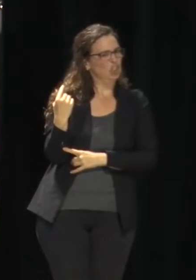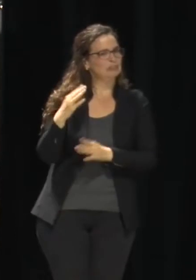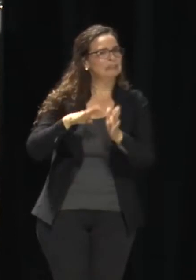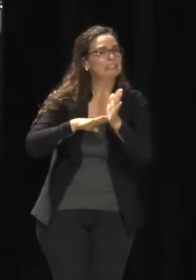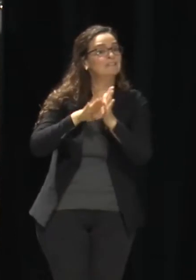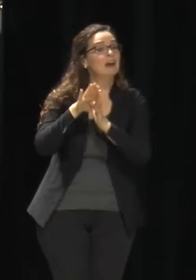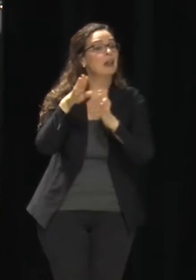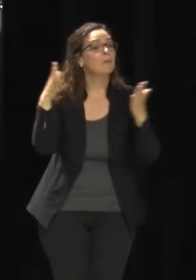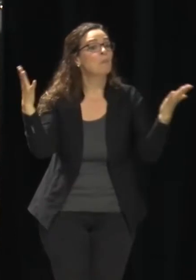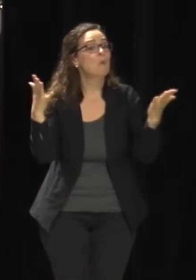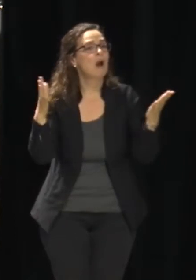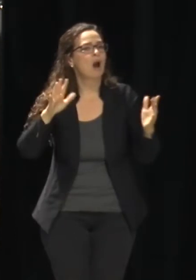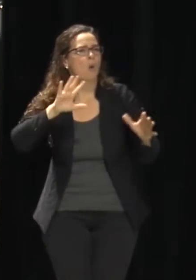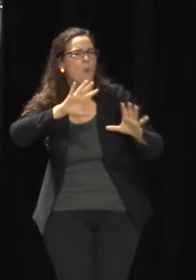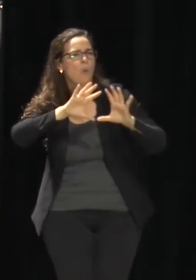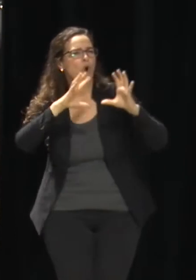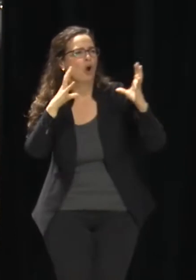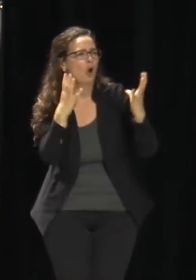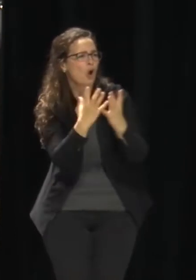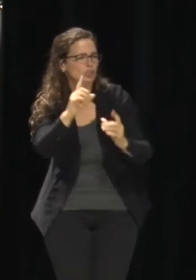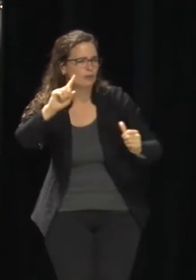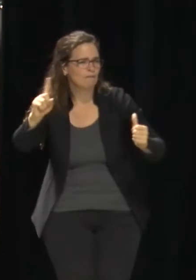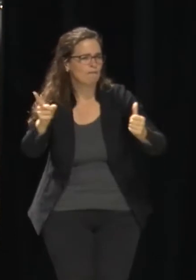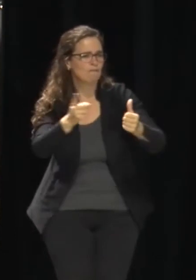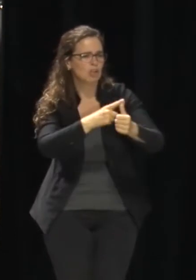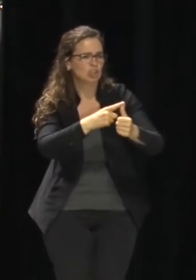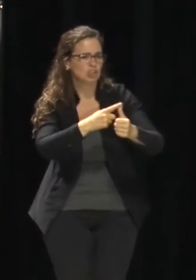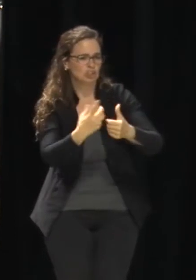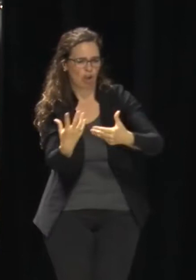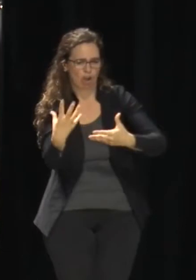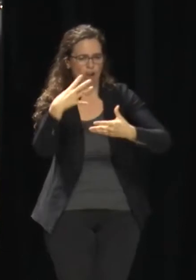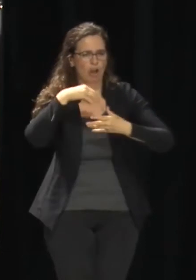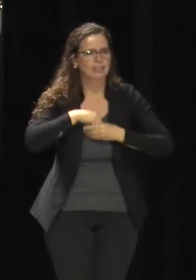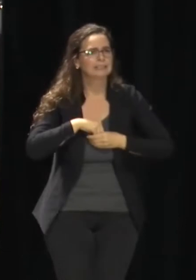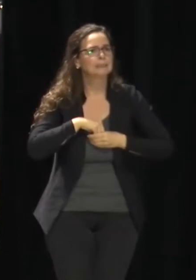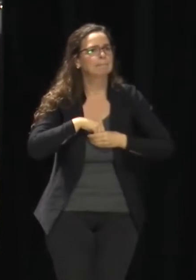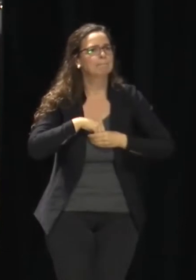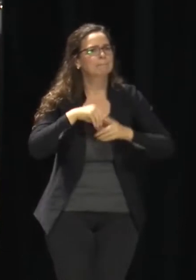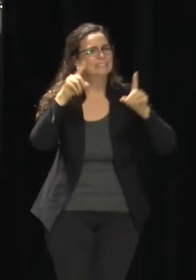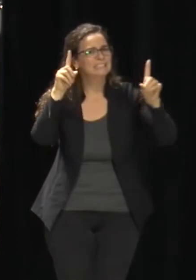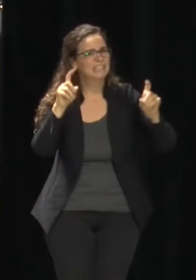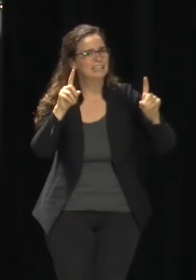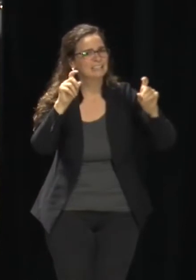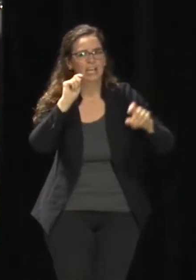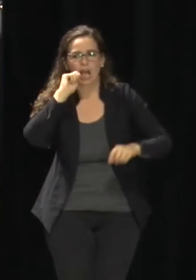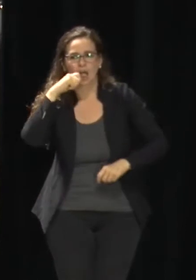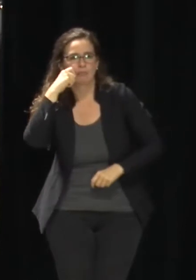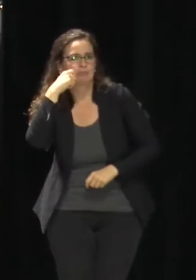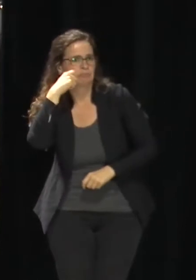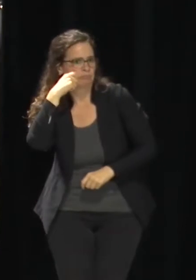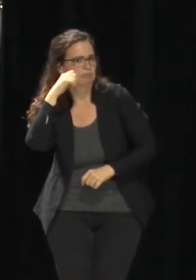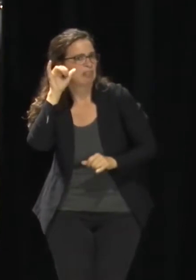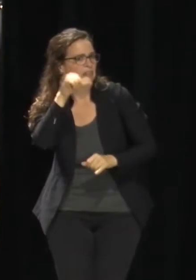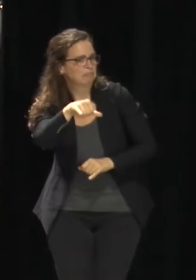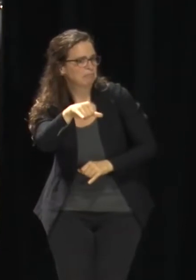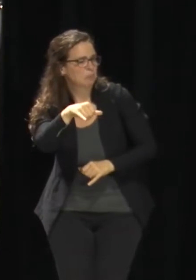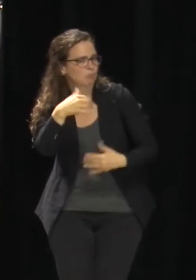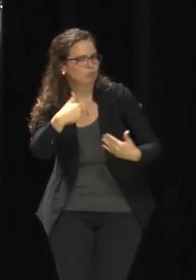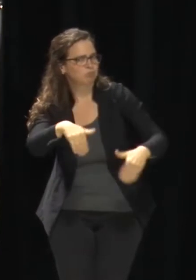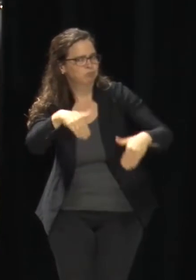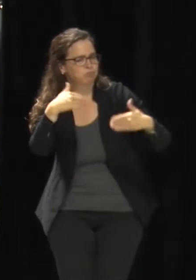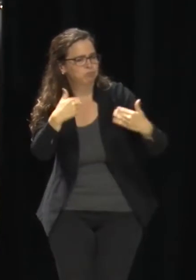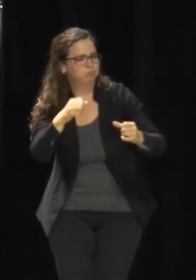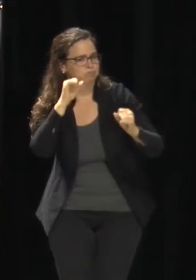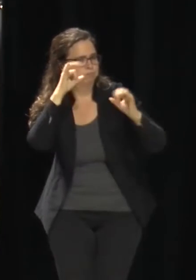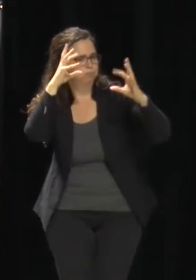here in Onondaga County. And certainly, it bodes well for our community that they continue